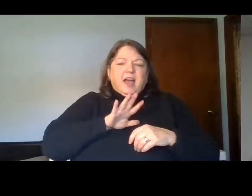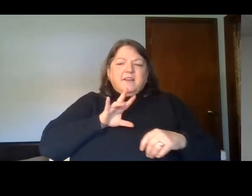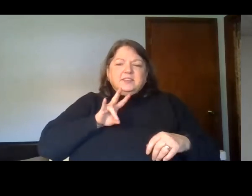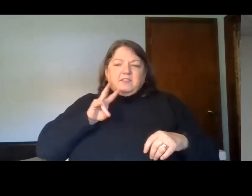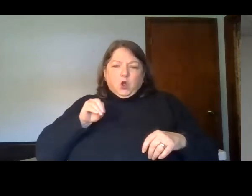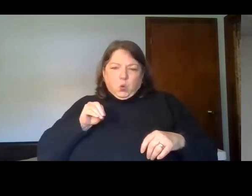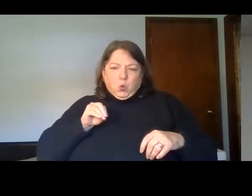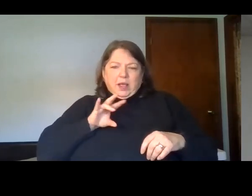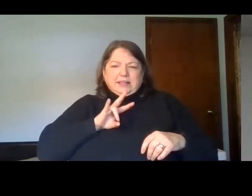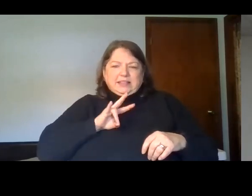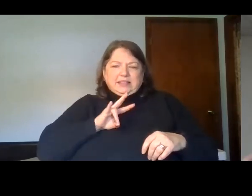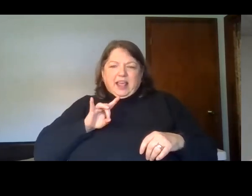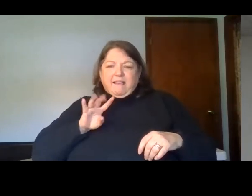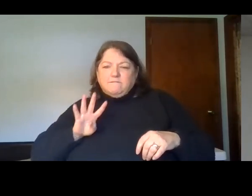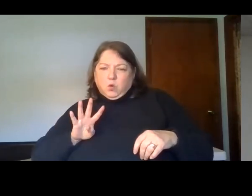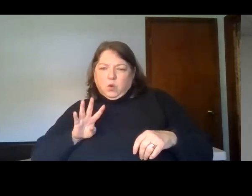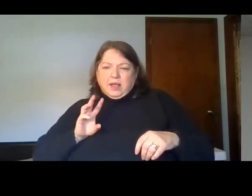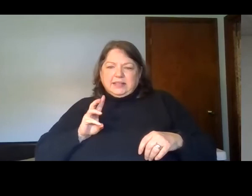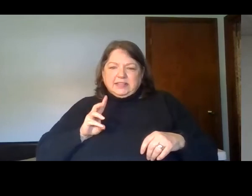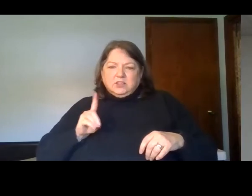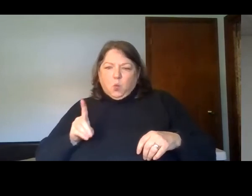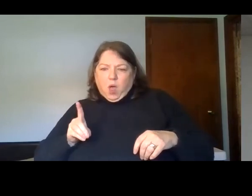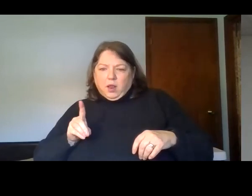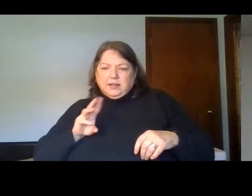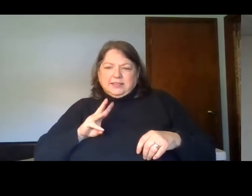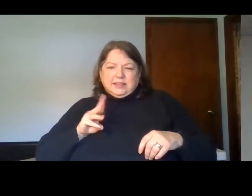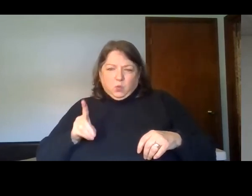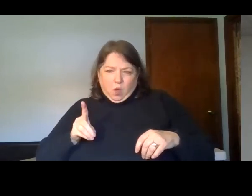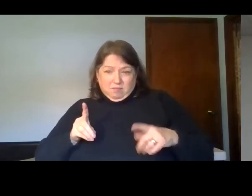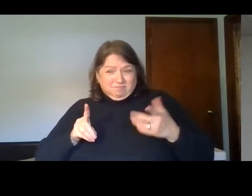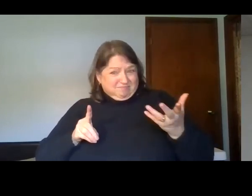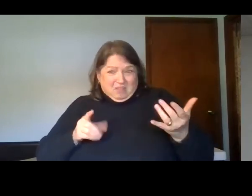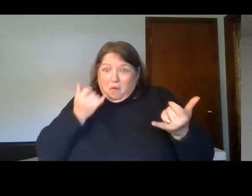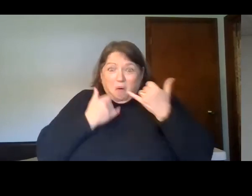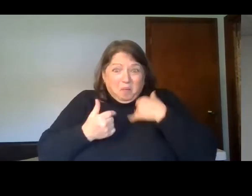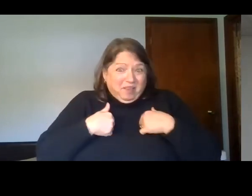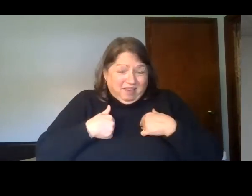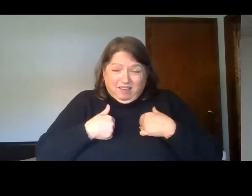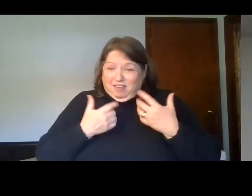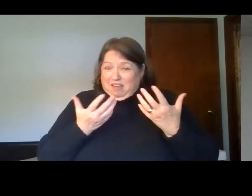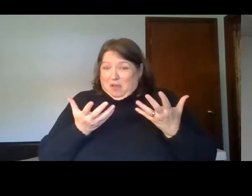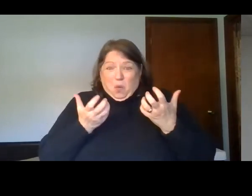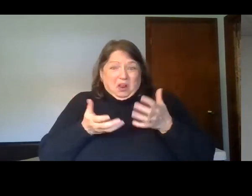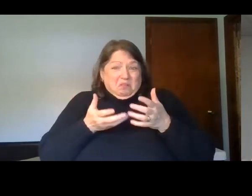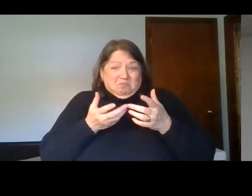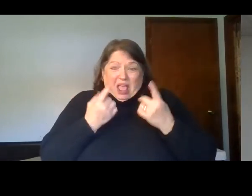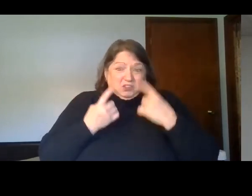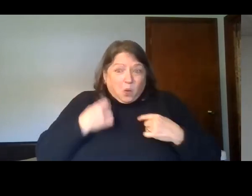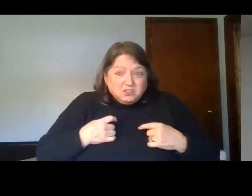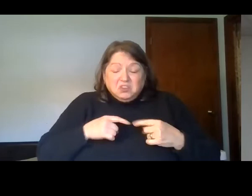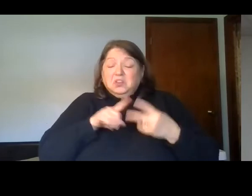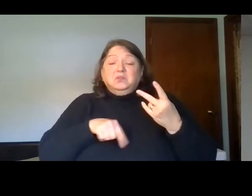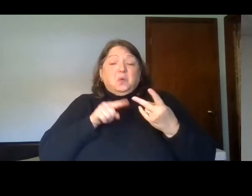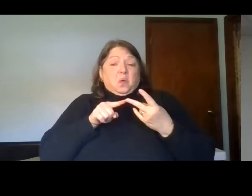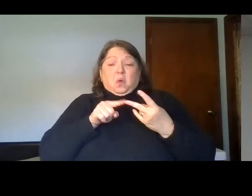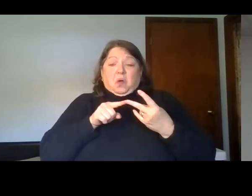the phone. I've prayed with a few on the phone. Listen, let me just tell you this, that if you need to talk, if you have questions, or if you made